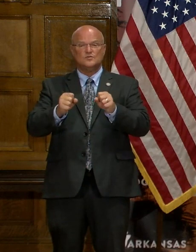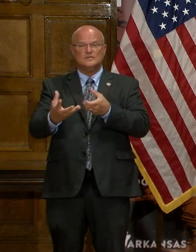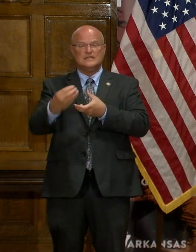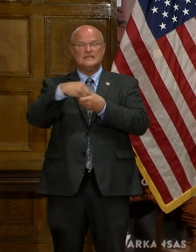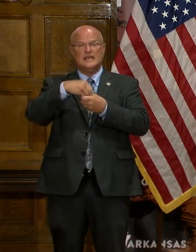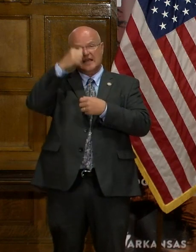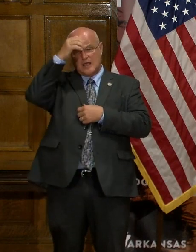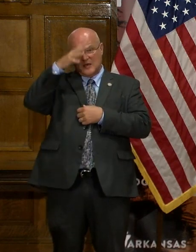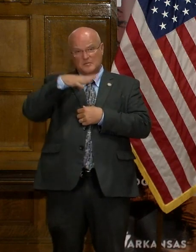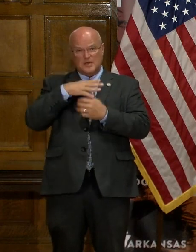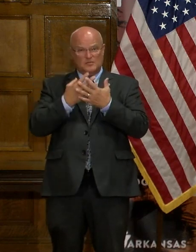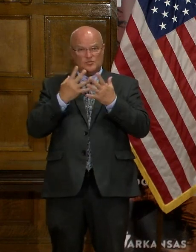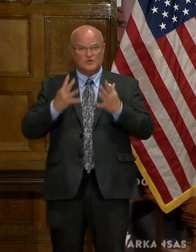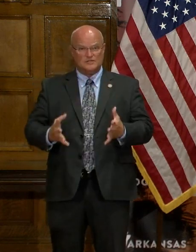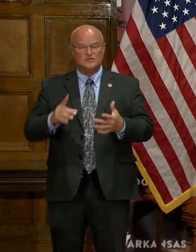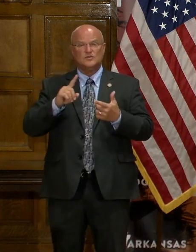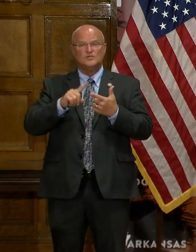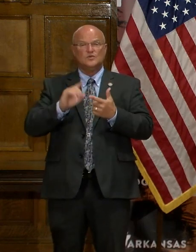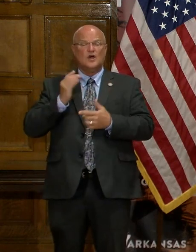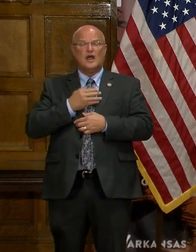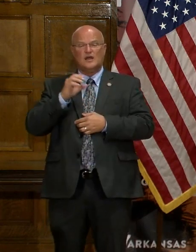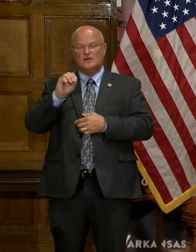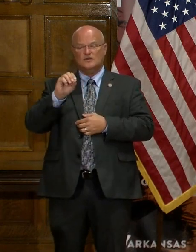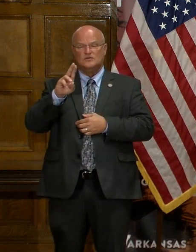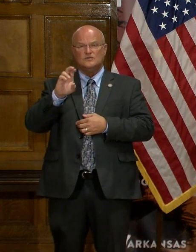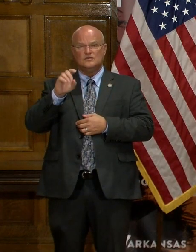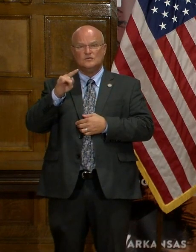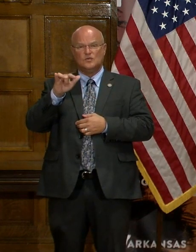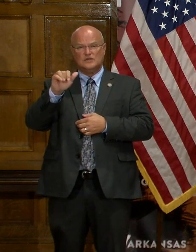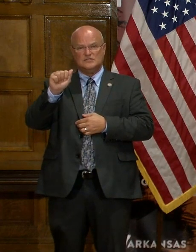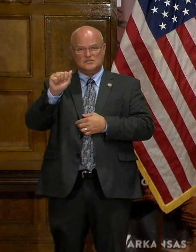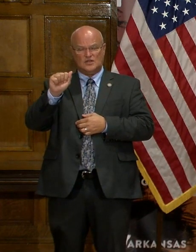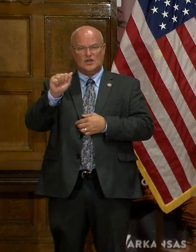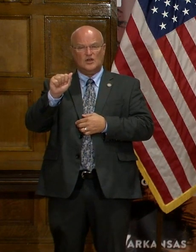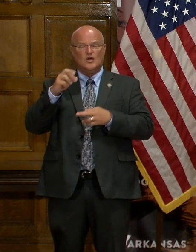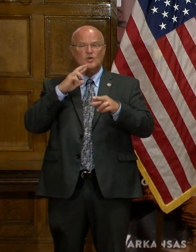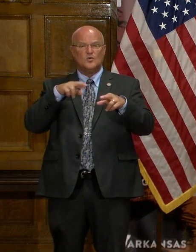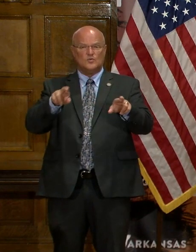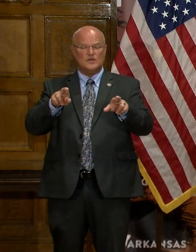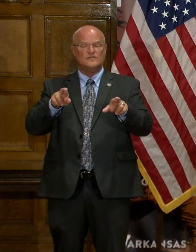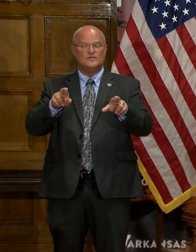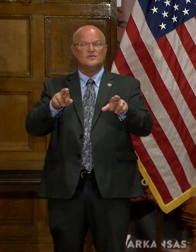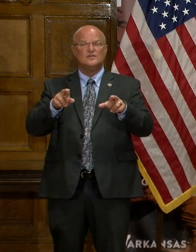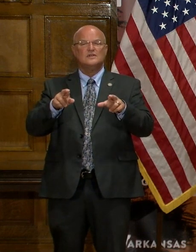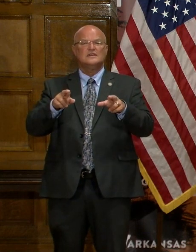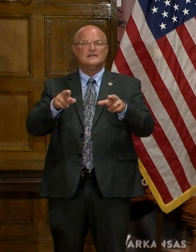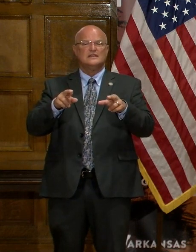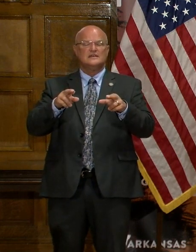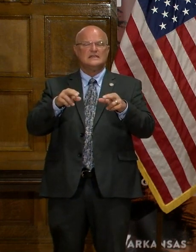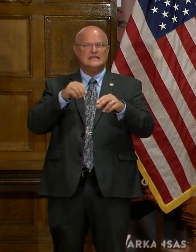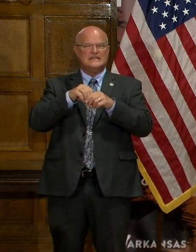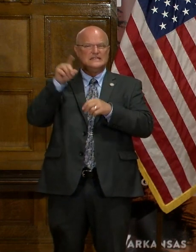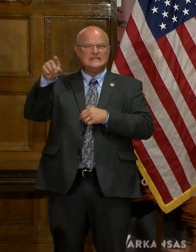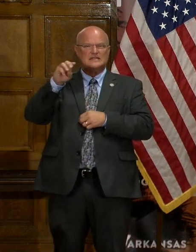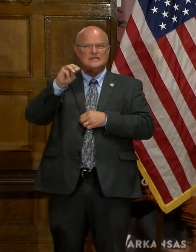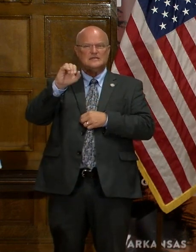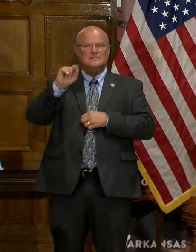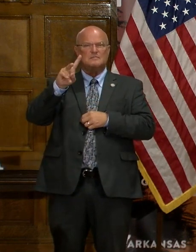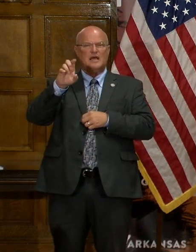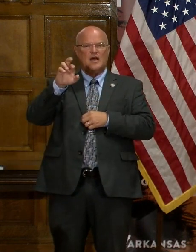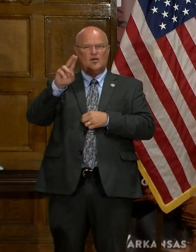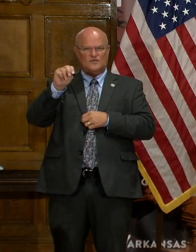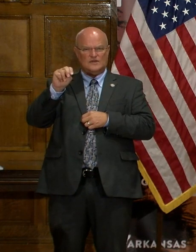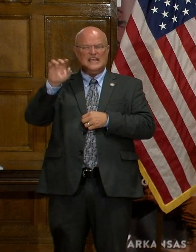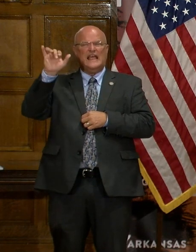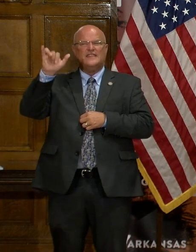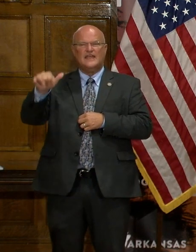of male inmates to our Ouachita River Correctional Unit in Malvern. Ouachita River serves as the intake unit for